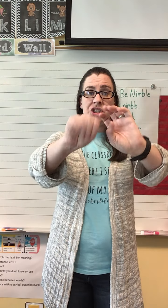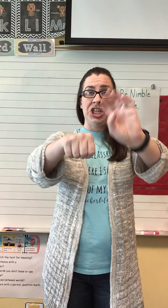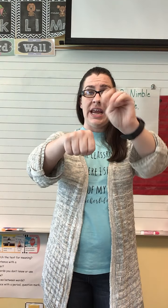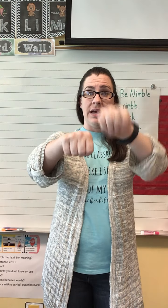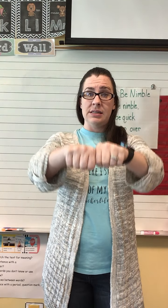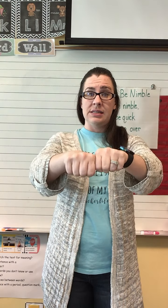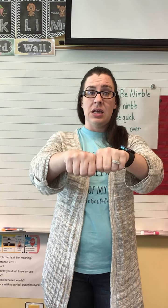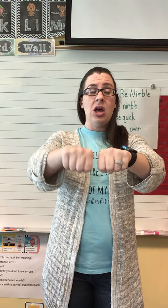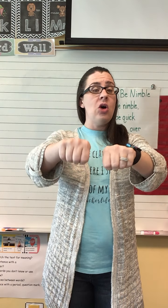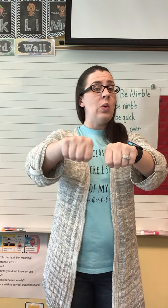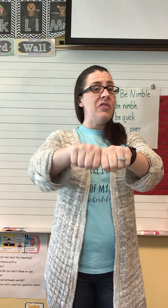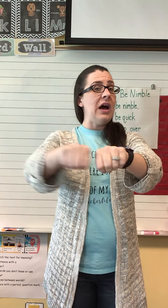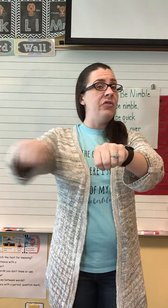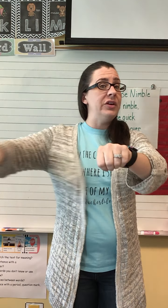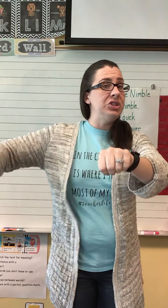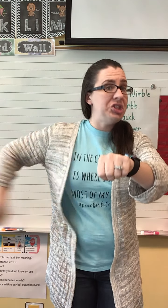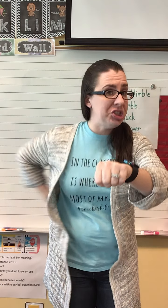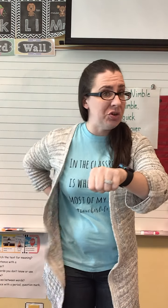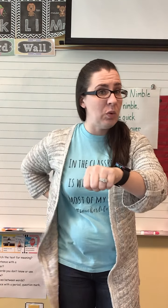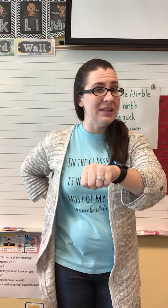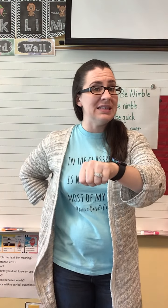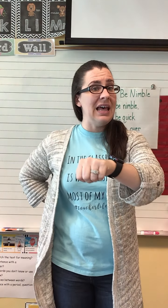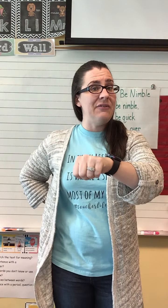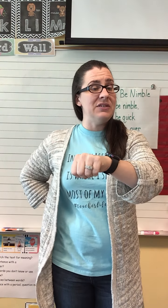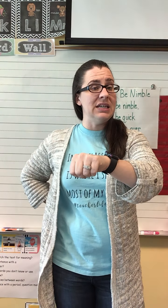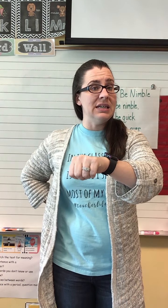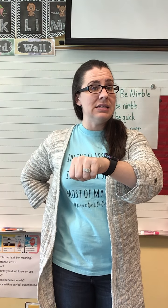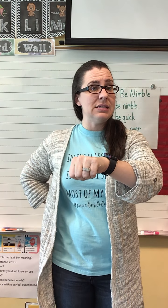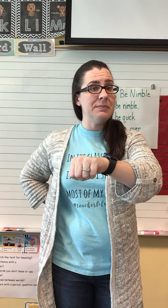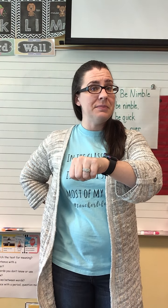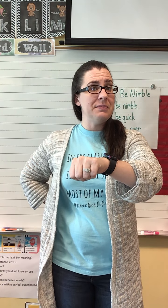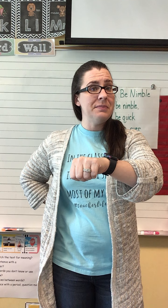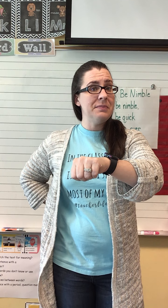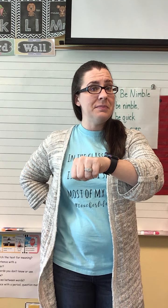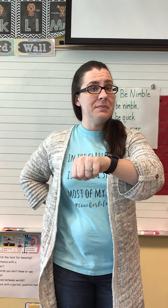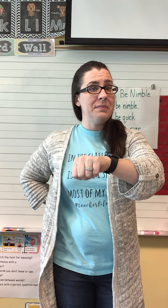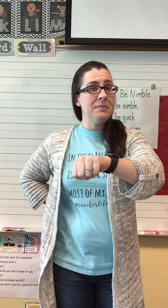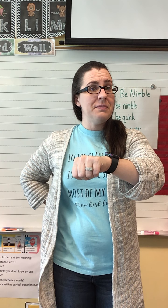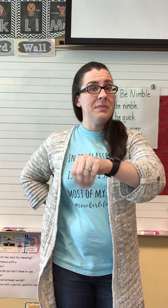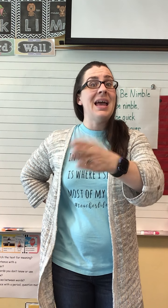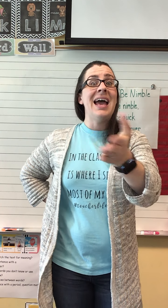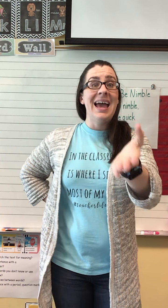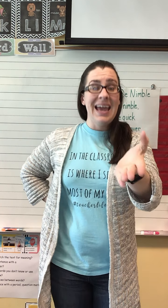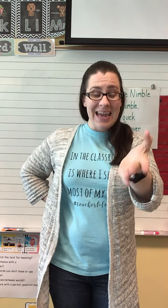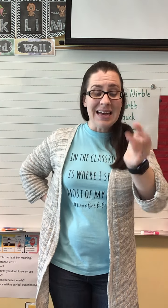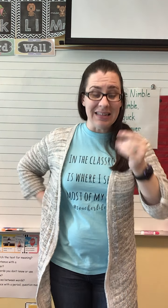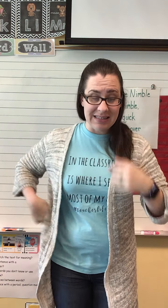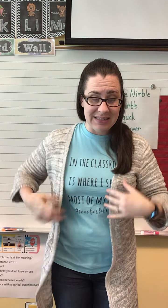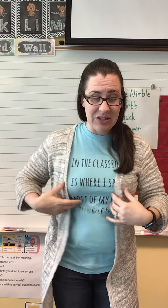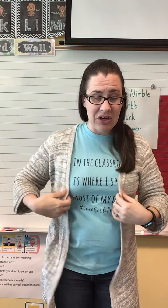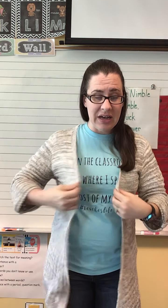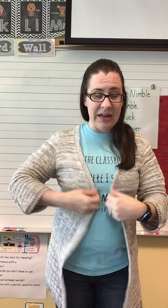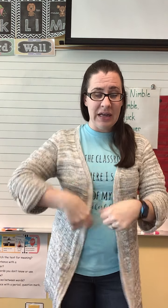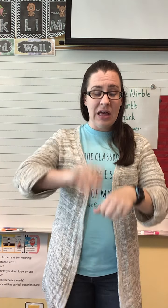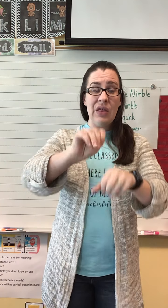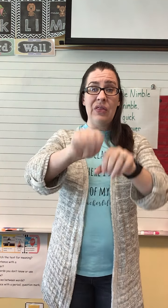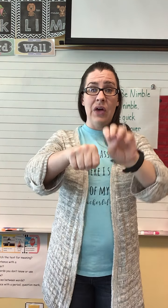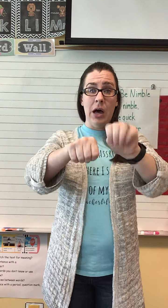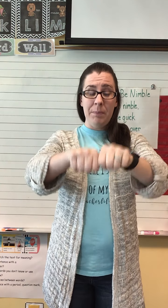chance without the ch, what's left is ants. Good. Thump